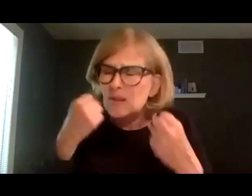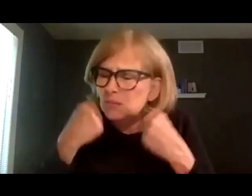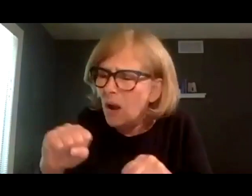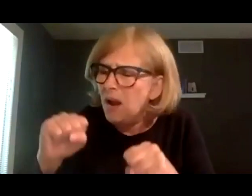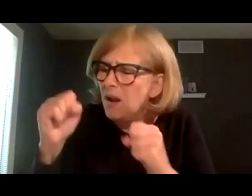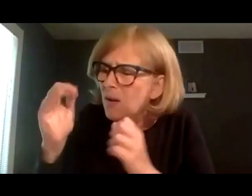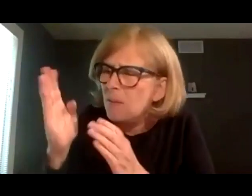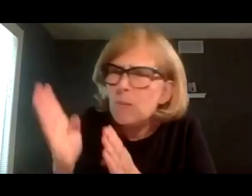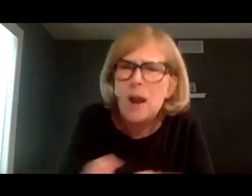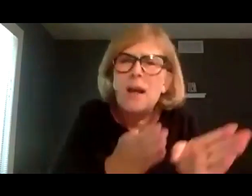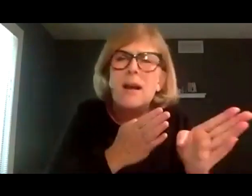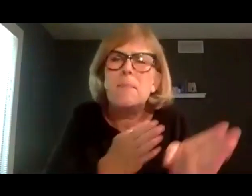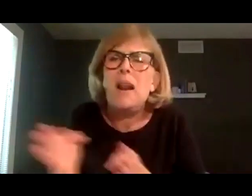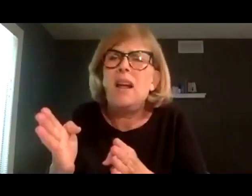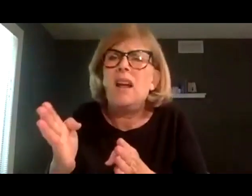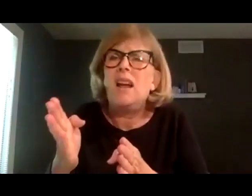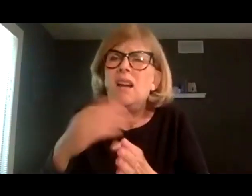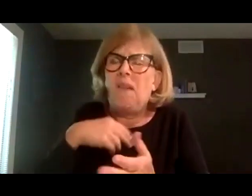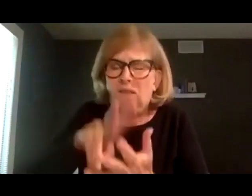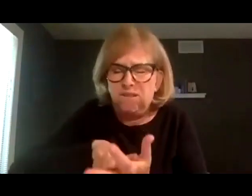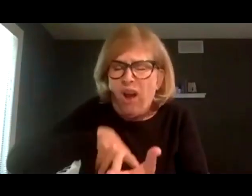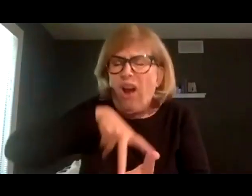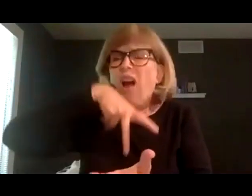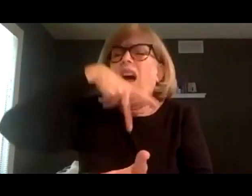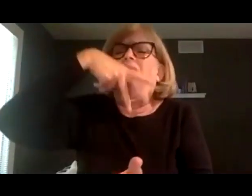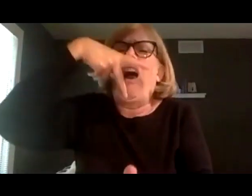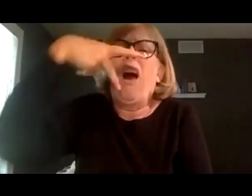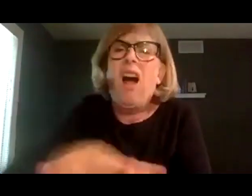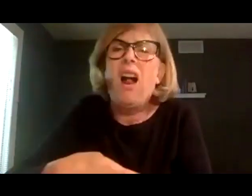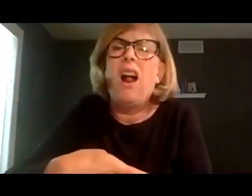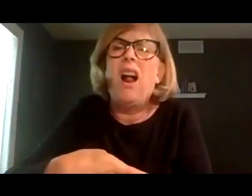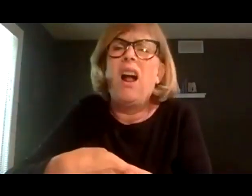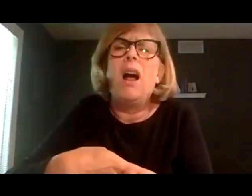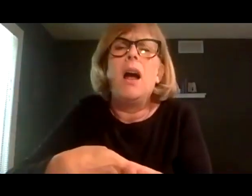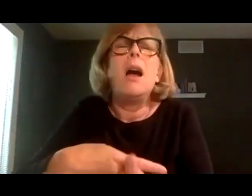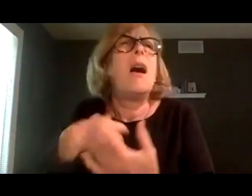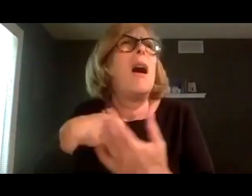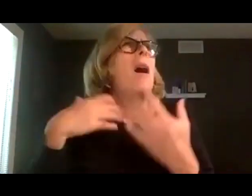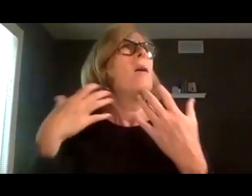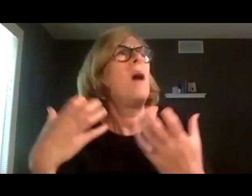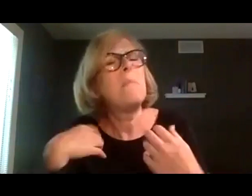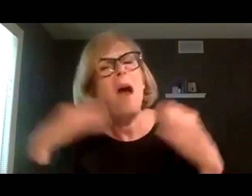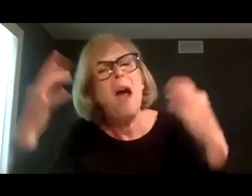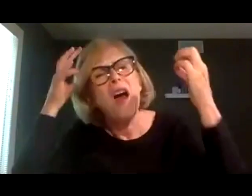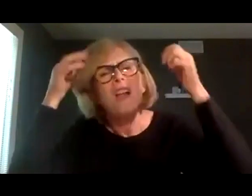I tried rollerblading and fell on my knee